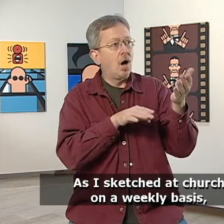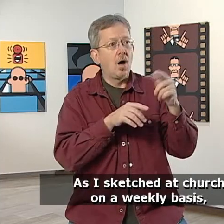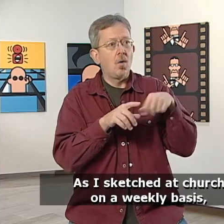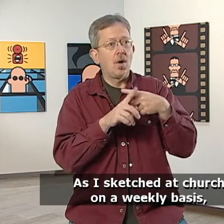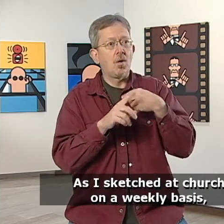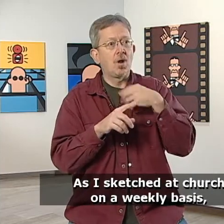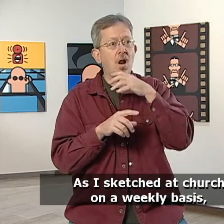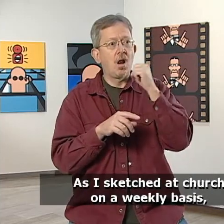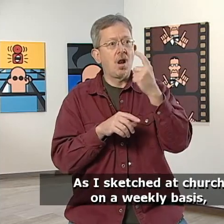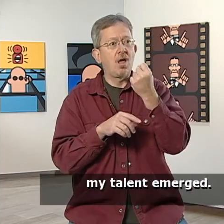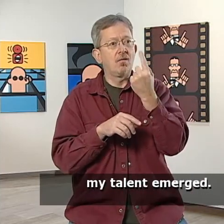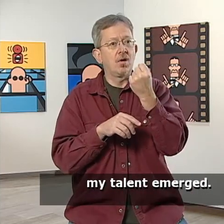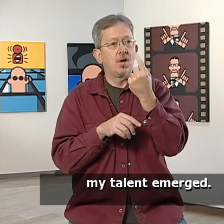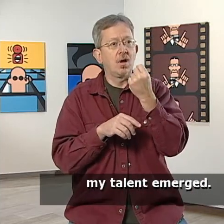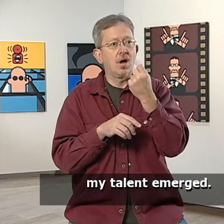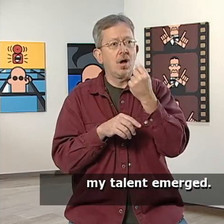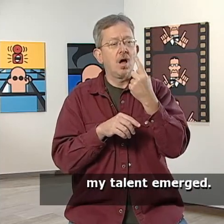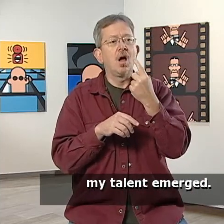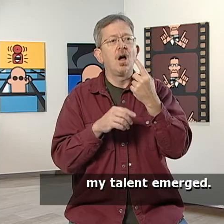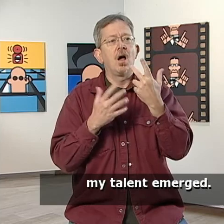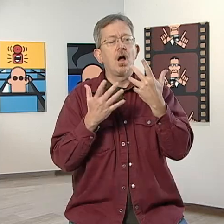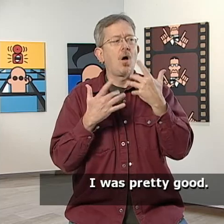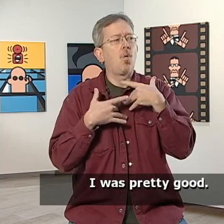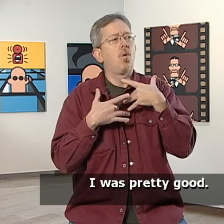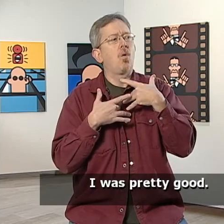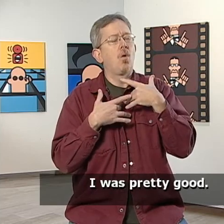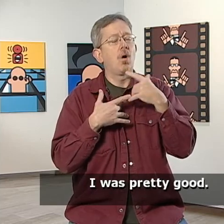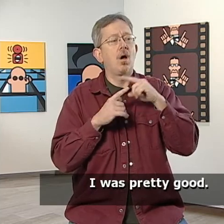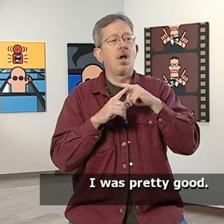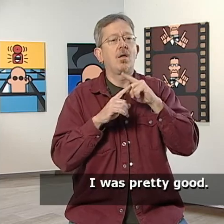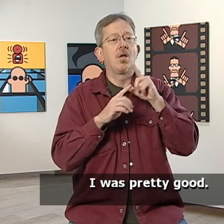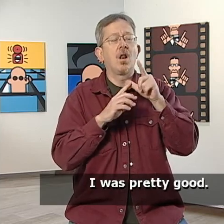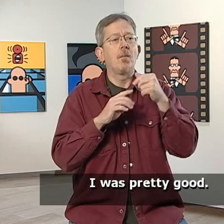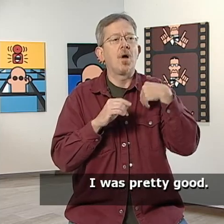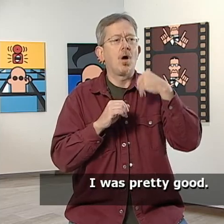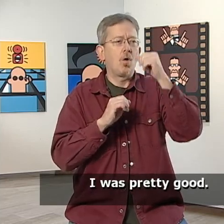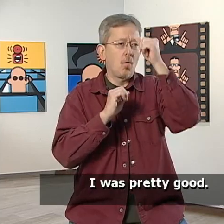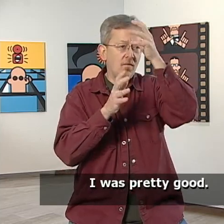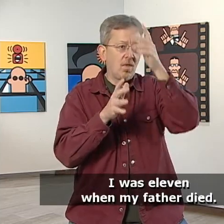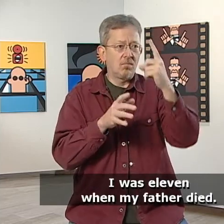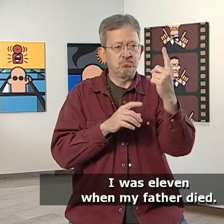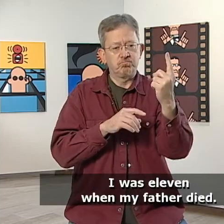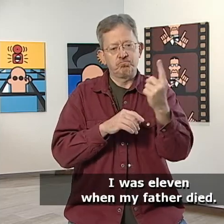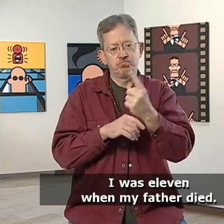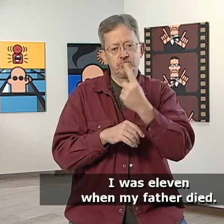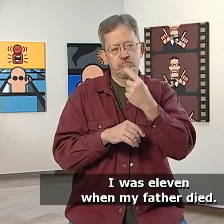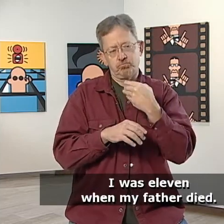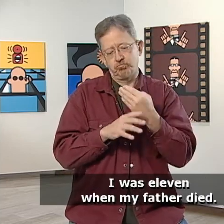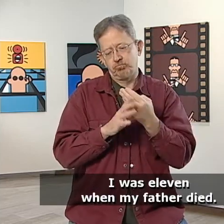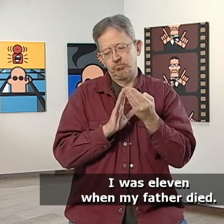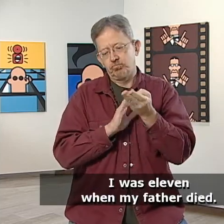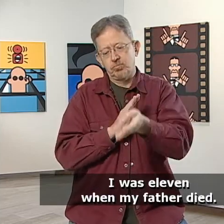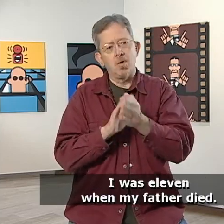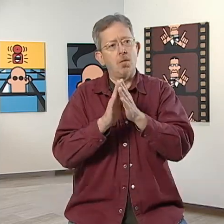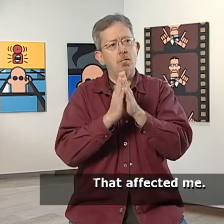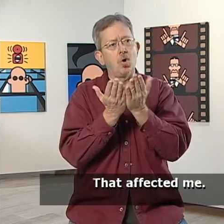at church on a weekly basis, my talent emerged. I was pretty good. I was 11 when my father died.